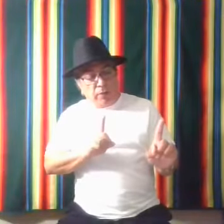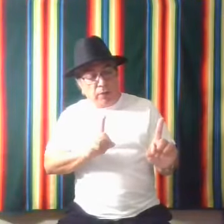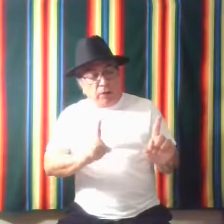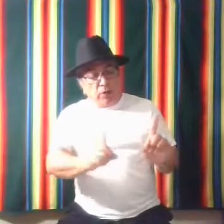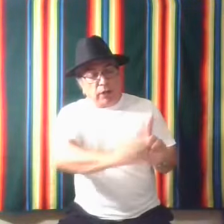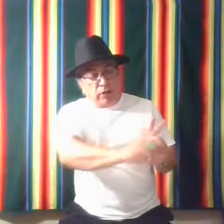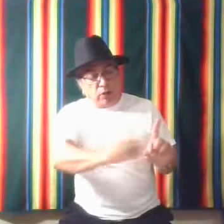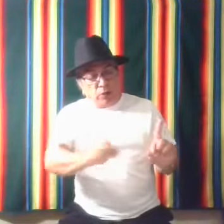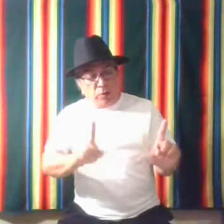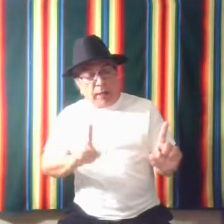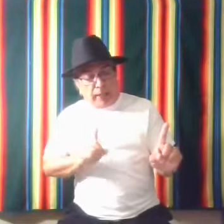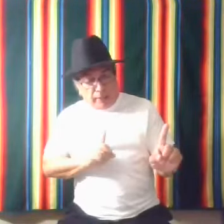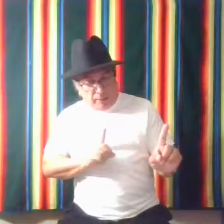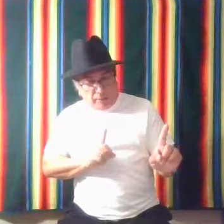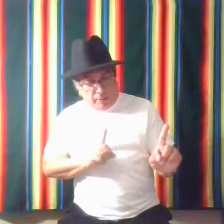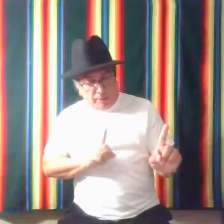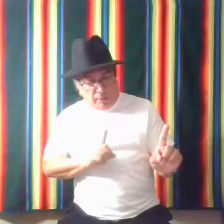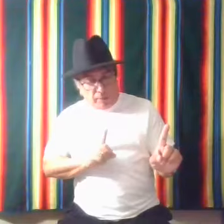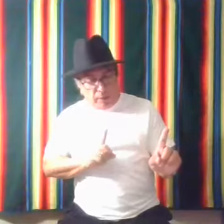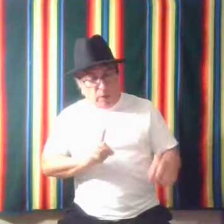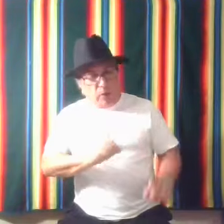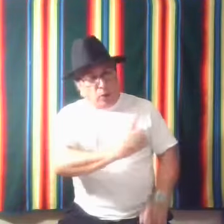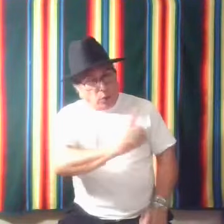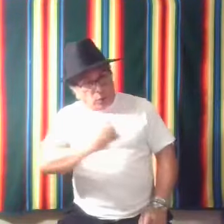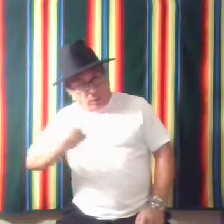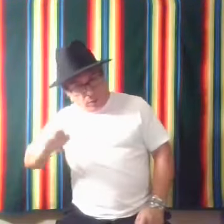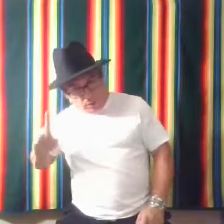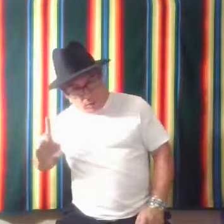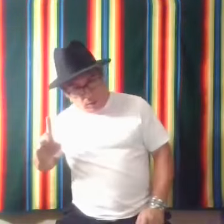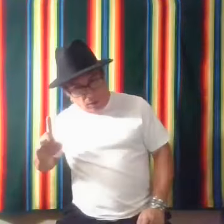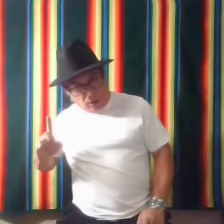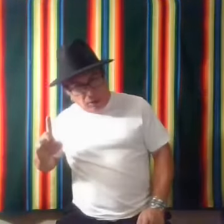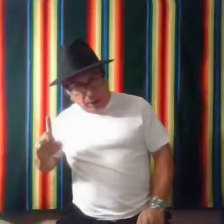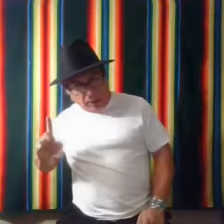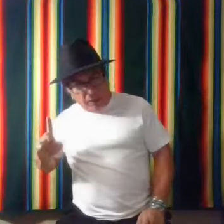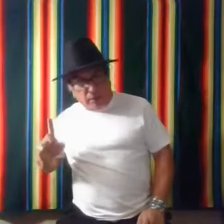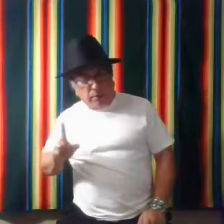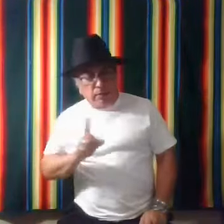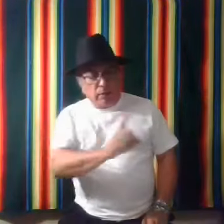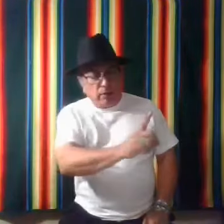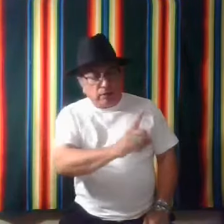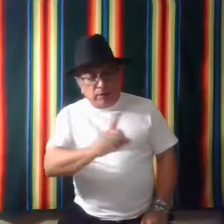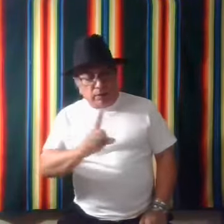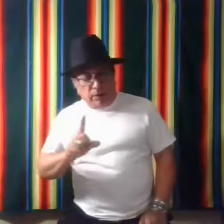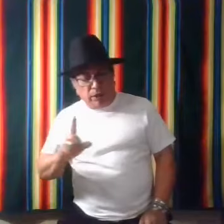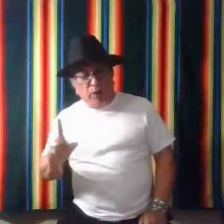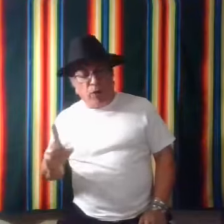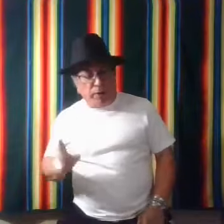you know, like go to the back or go back. Either one.